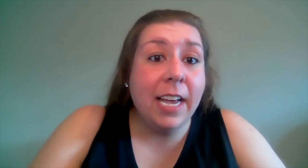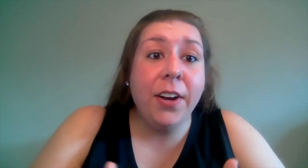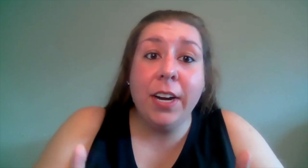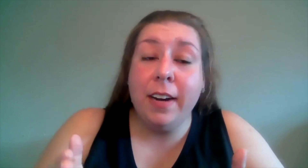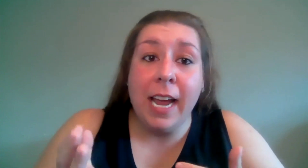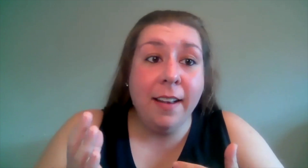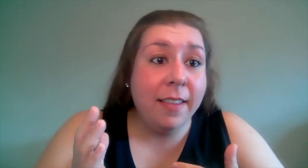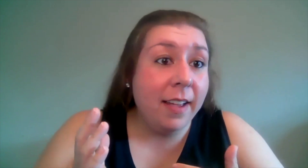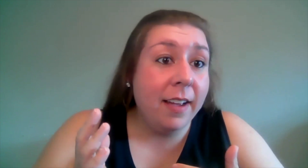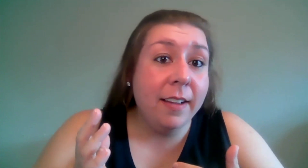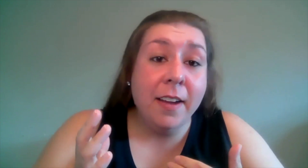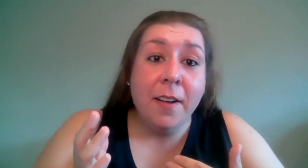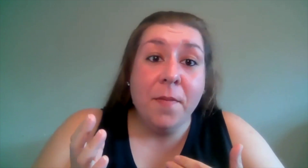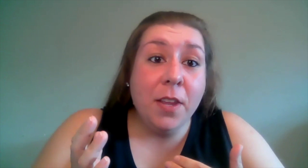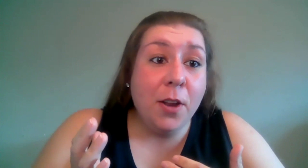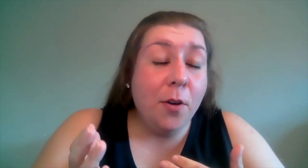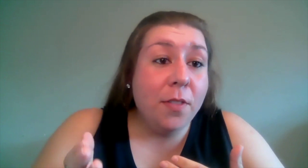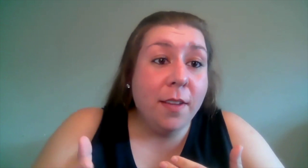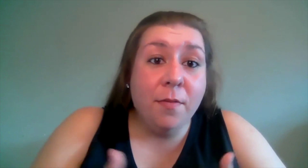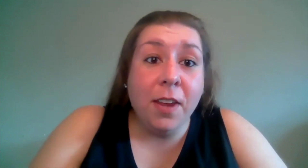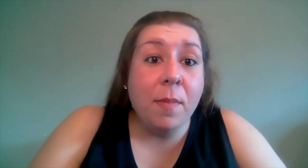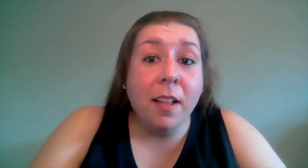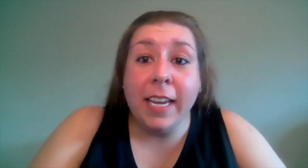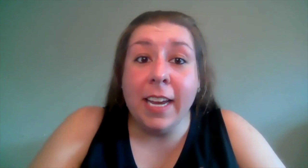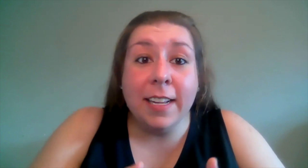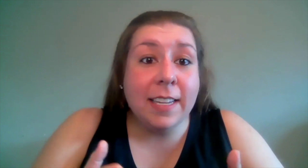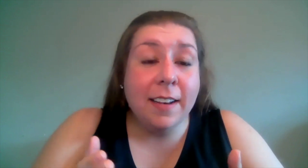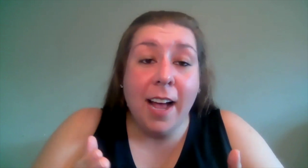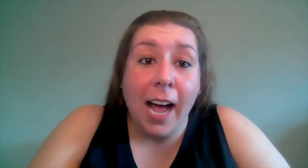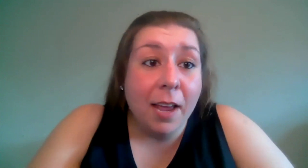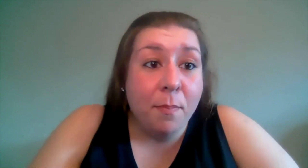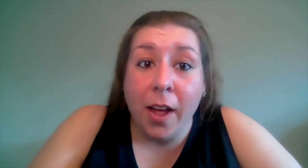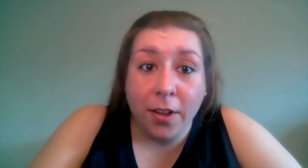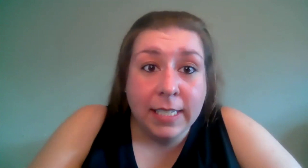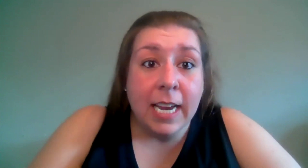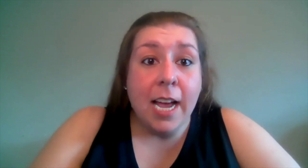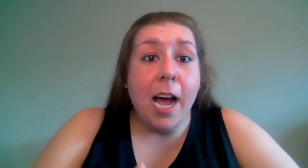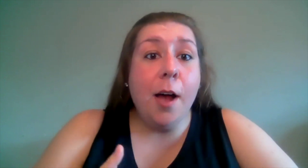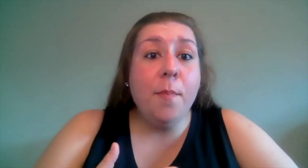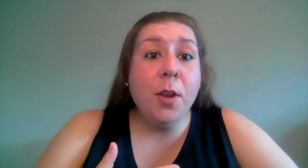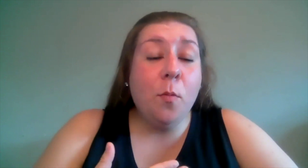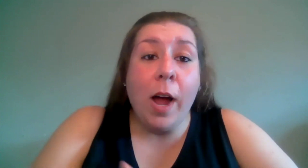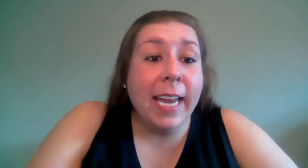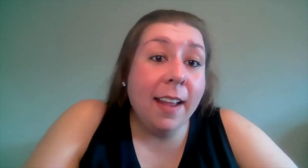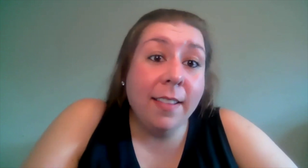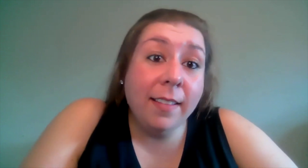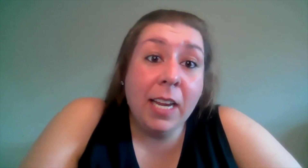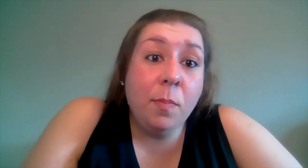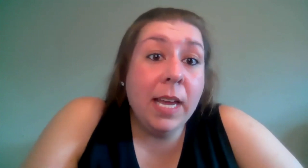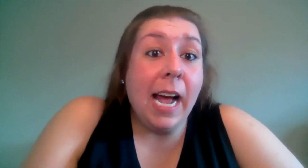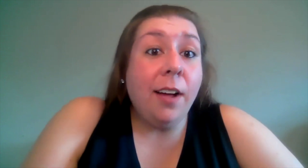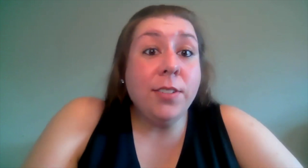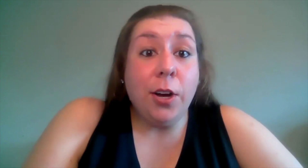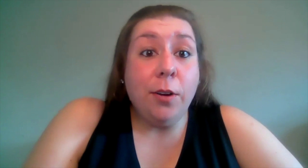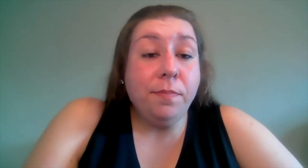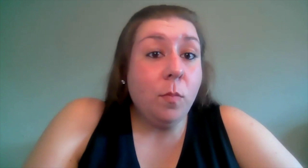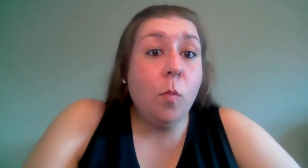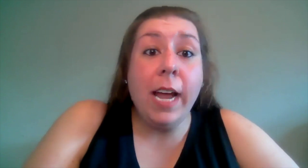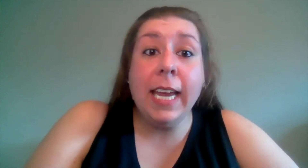tenor and the you know the female lead is at high belt um you know why can't the lead be an alto why